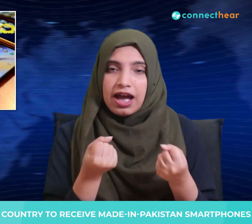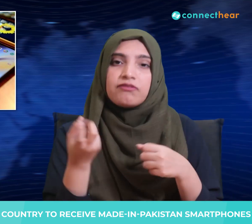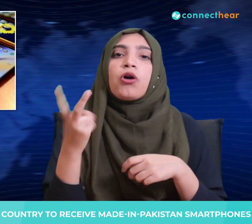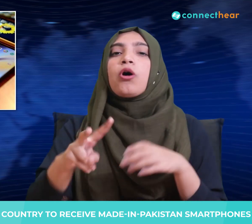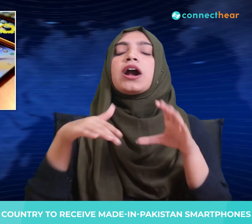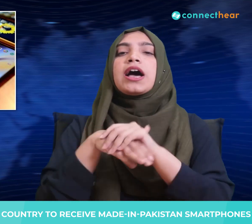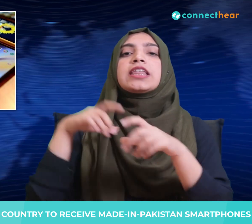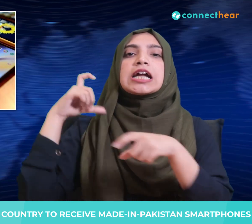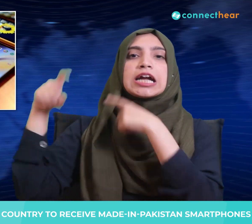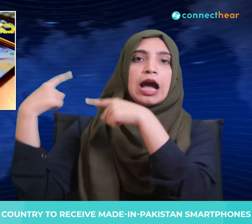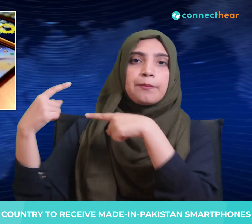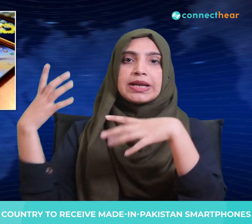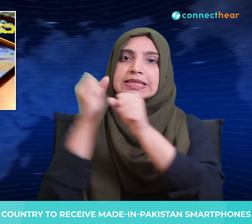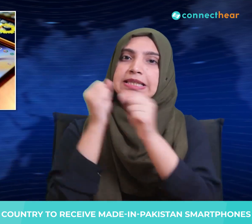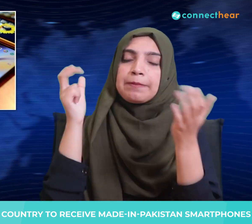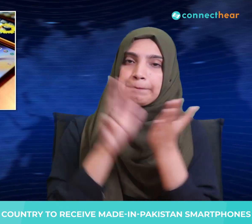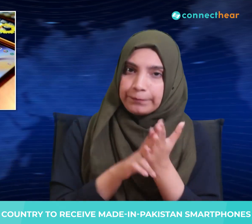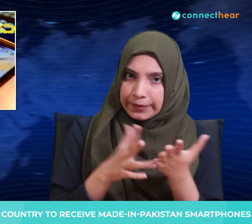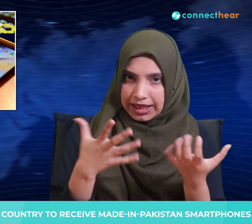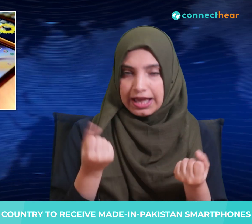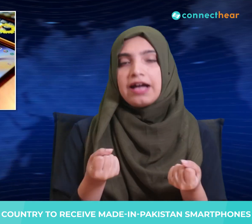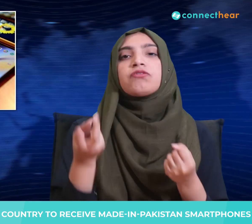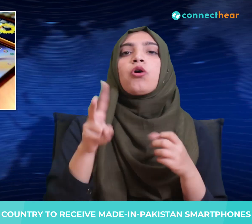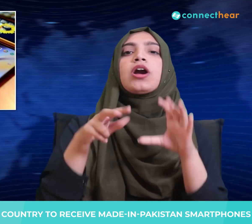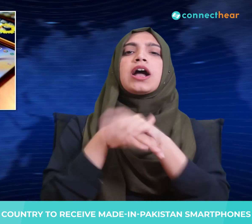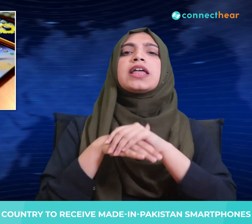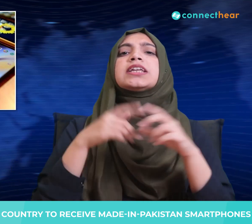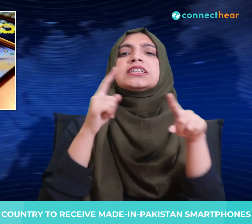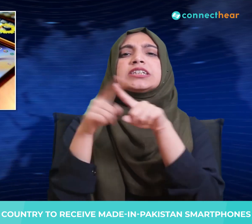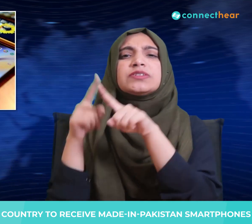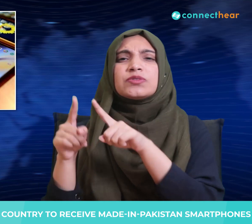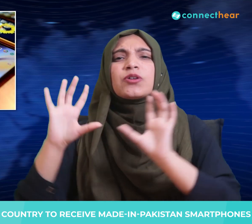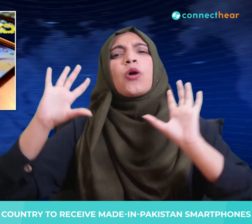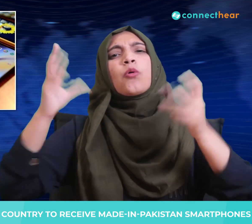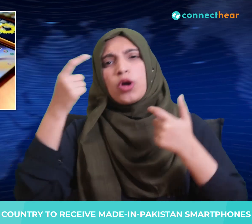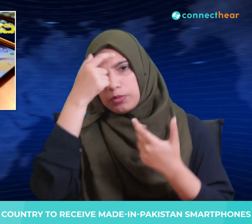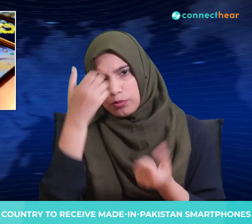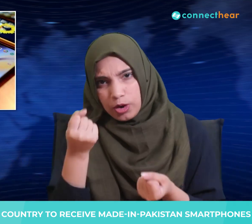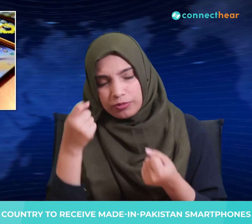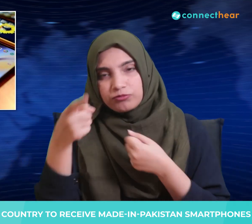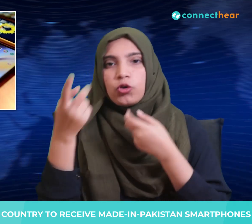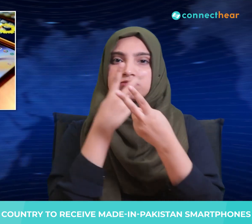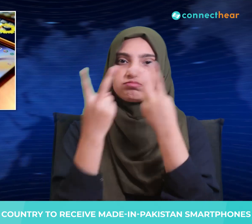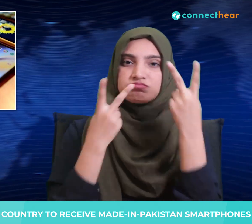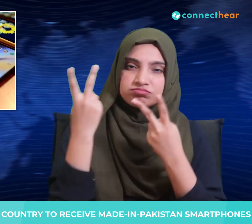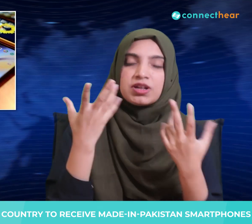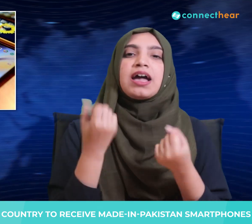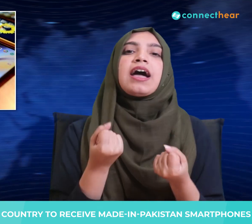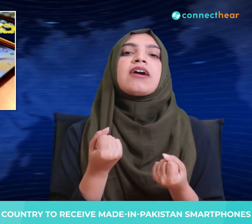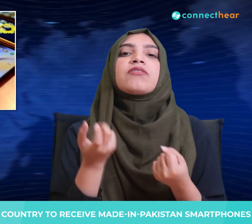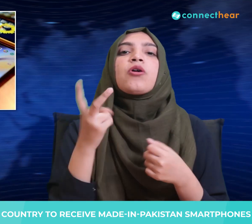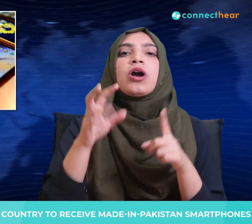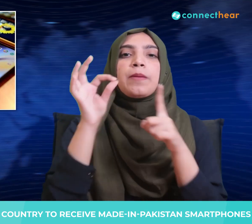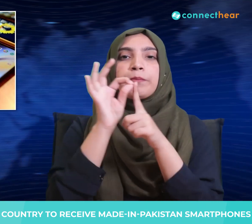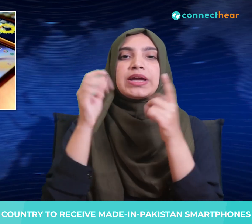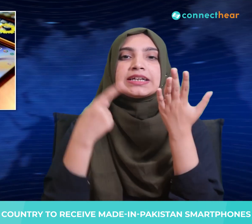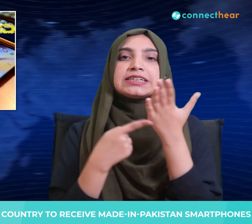policy, have created a favourable environment for mobile device manufacturing in Pakistan, PTA said in a statement.